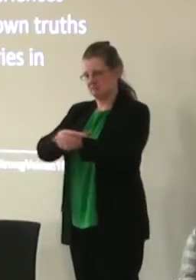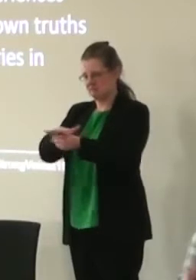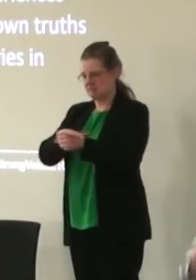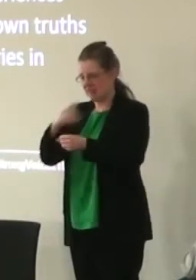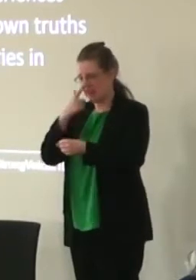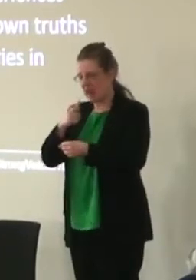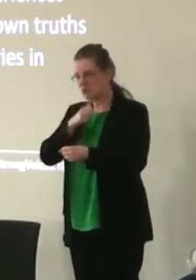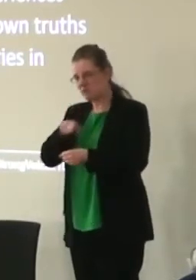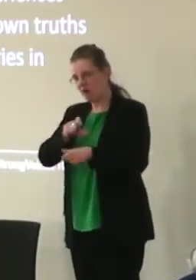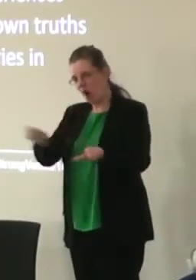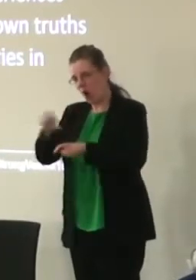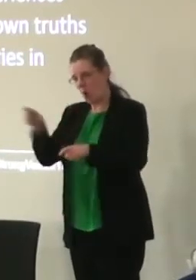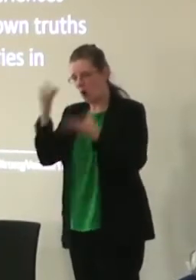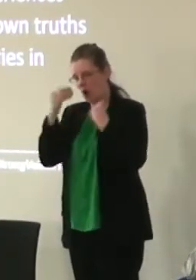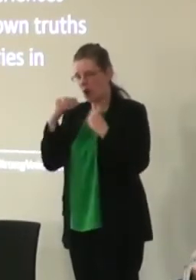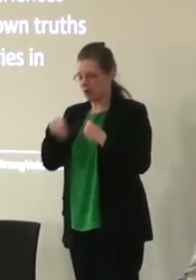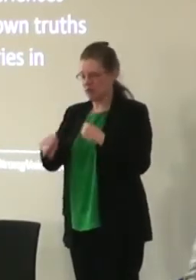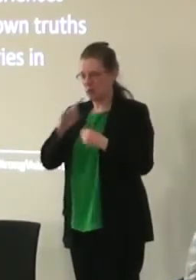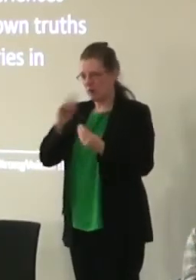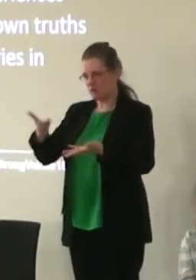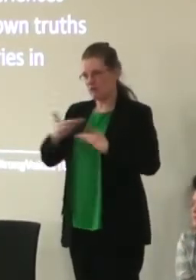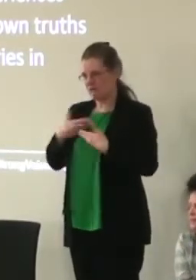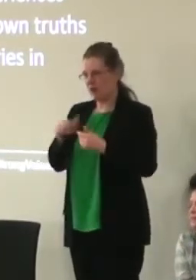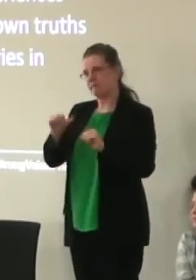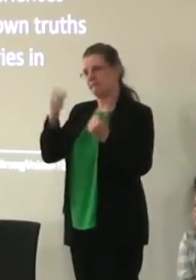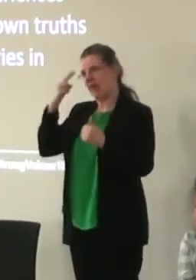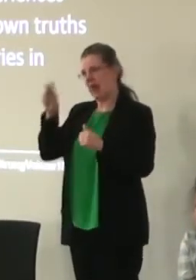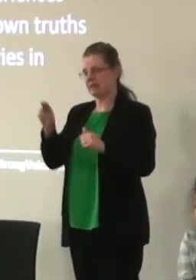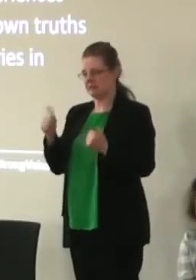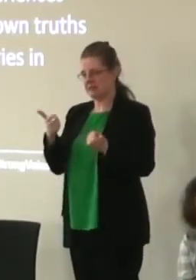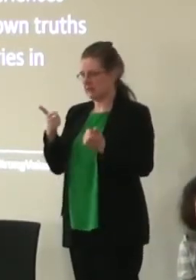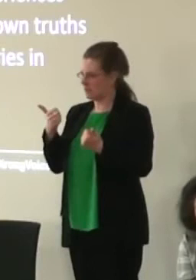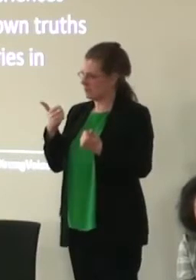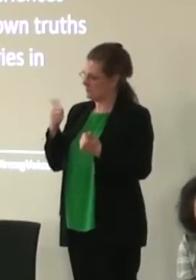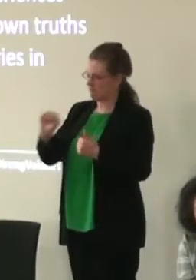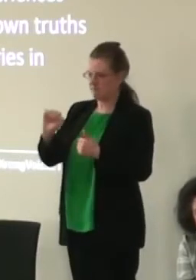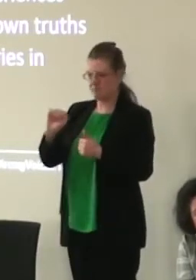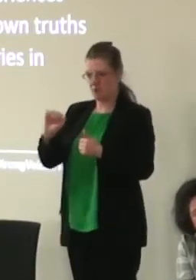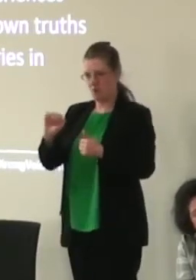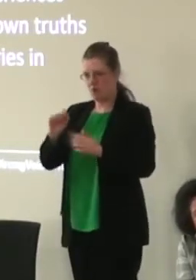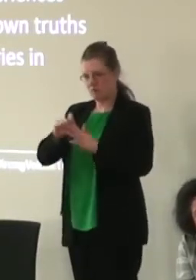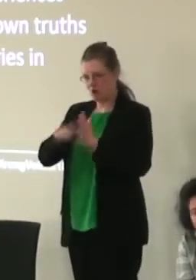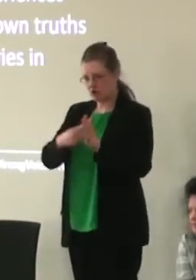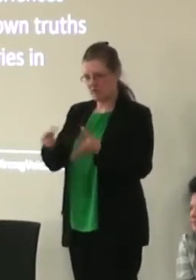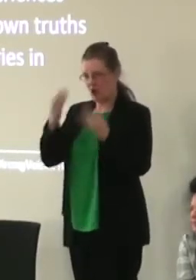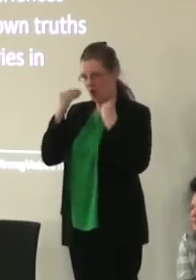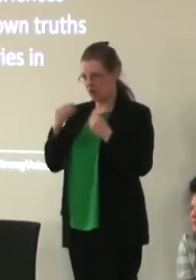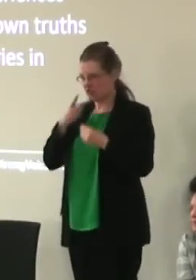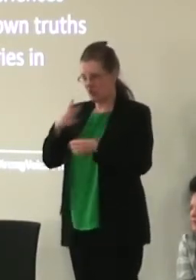learning and hopefully that will then provide a legacy of learning for the projects. just another, it's Circuit